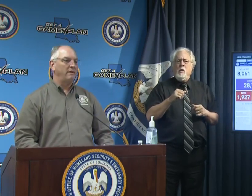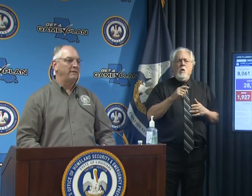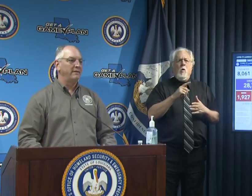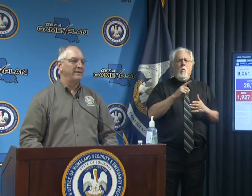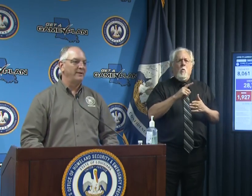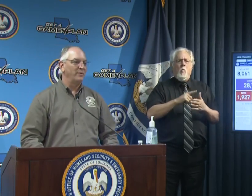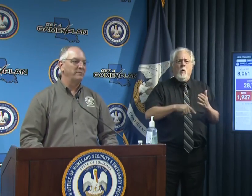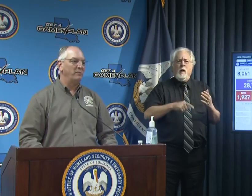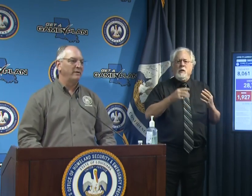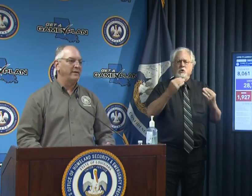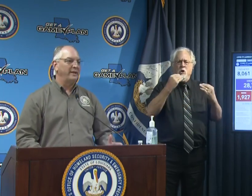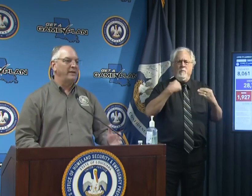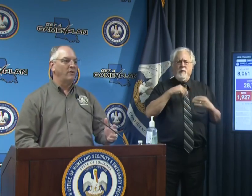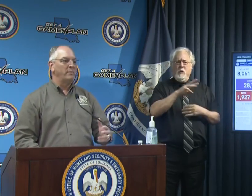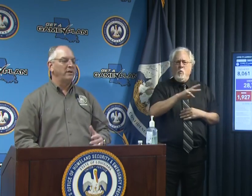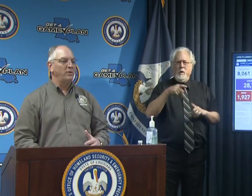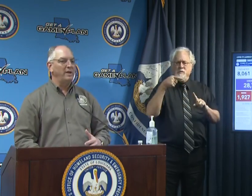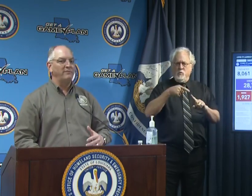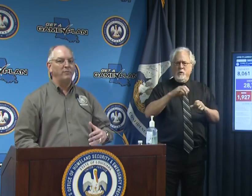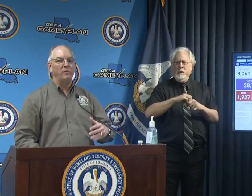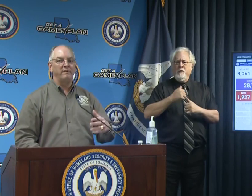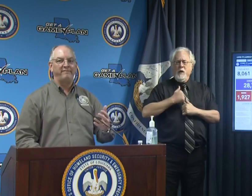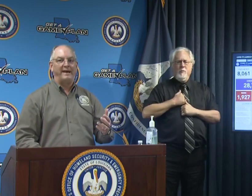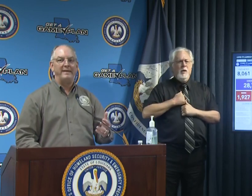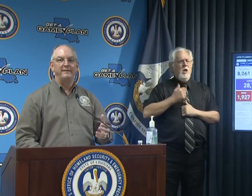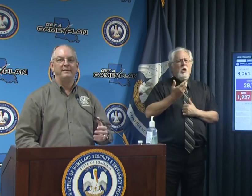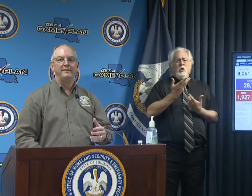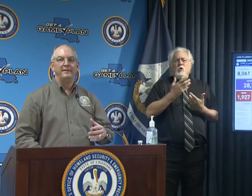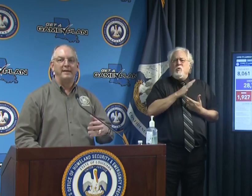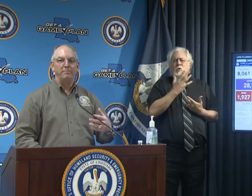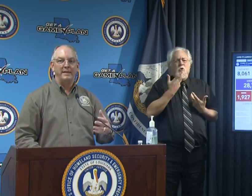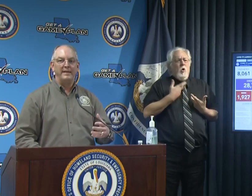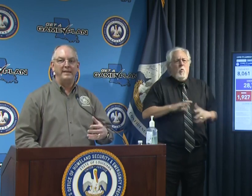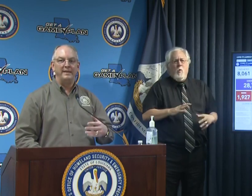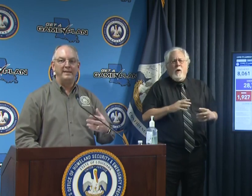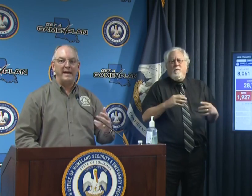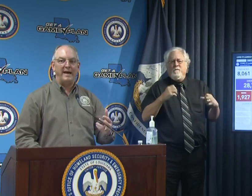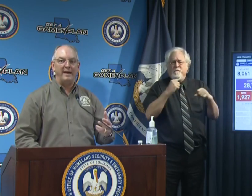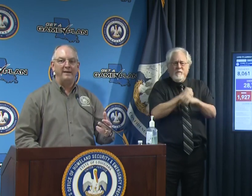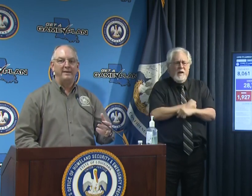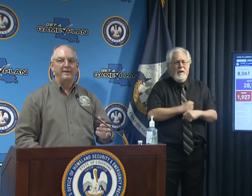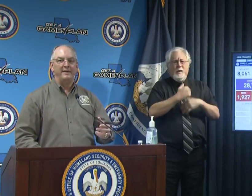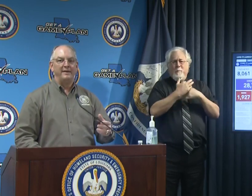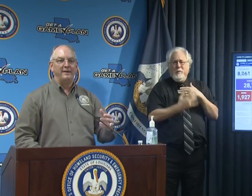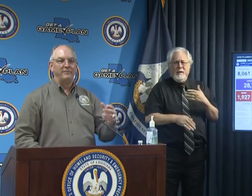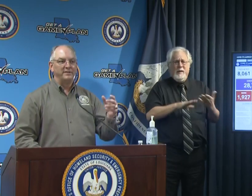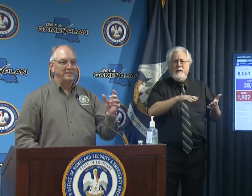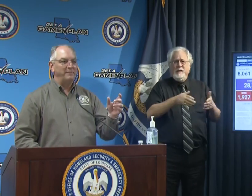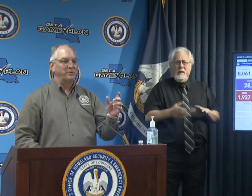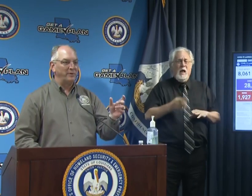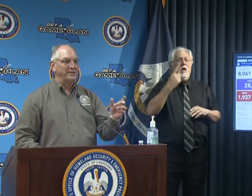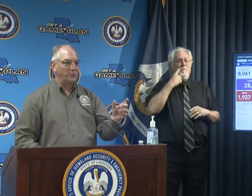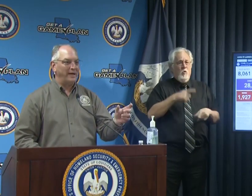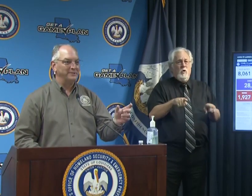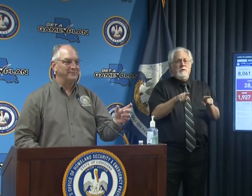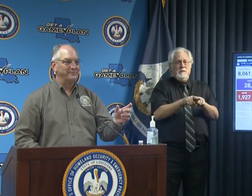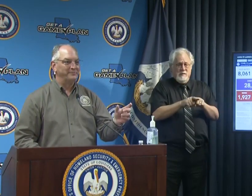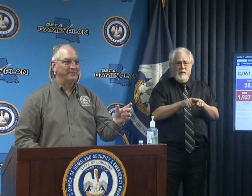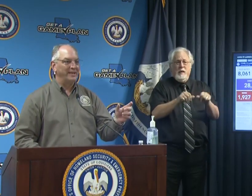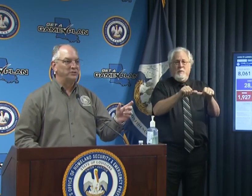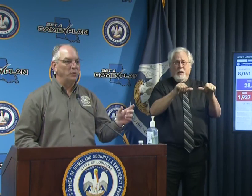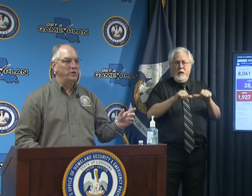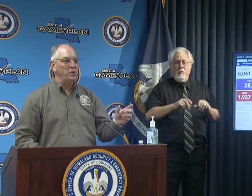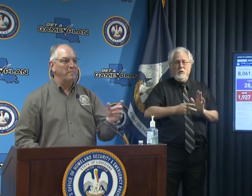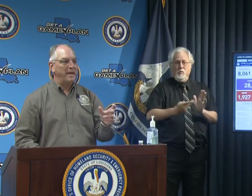I was taught at West Point and in the Army you never want to fight and bleed and die uh for the same terrain twice